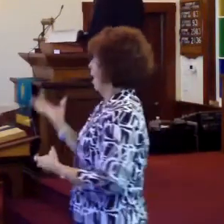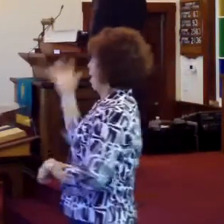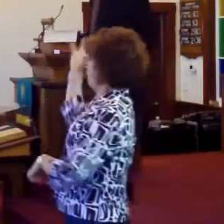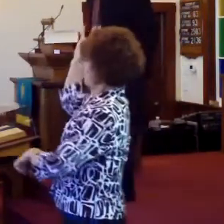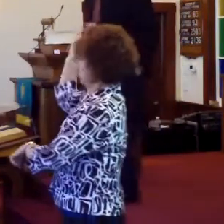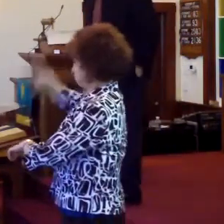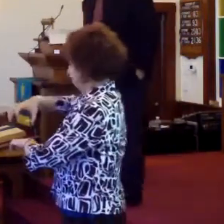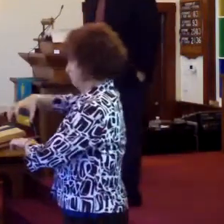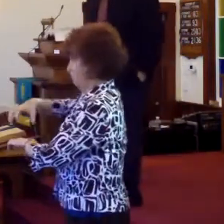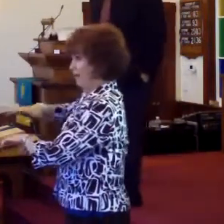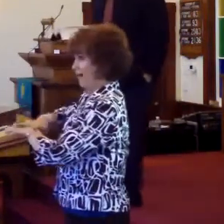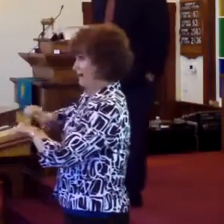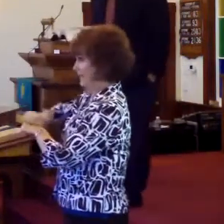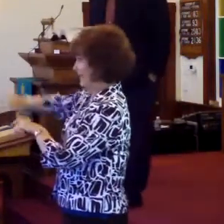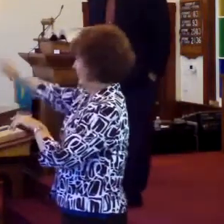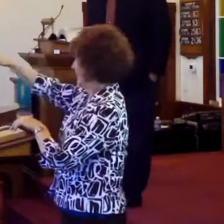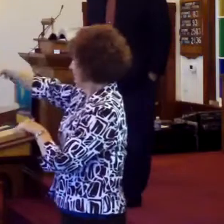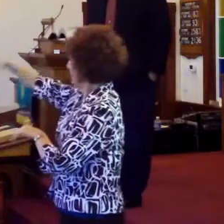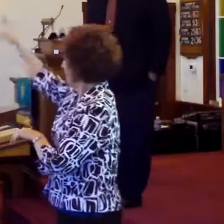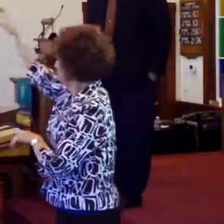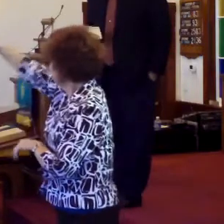And I want it on the hillside.